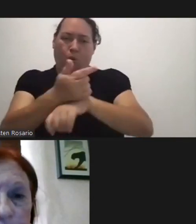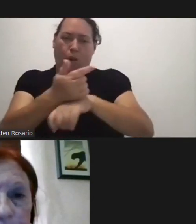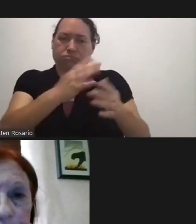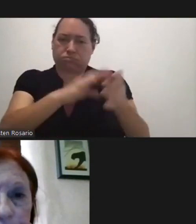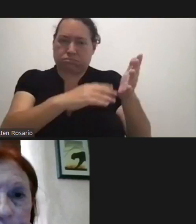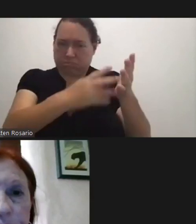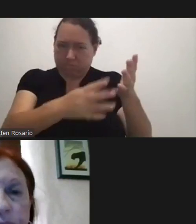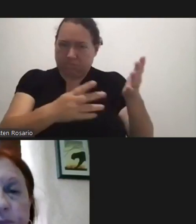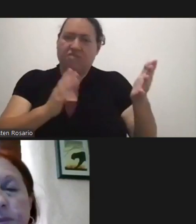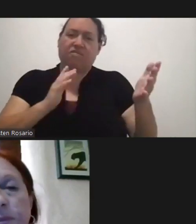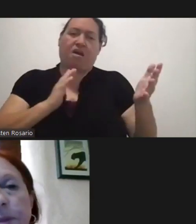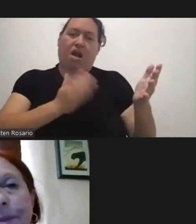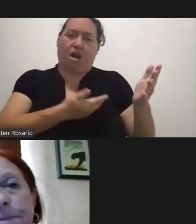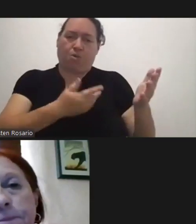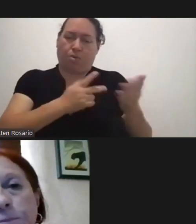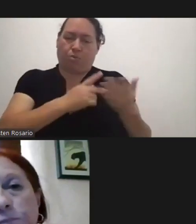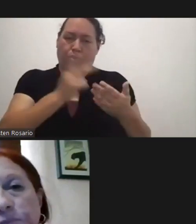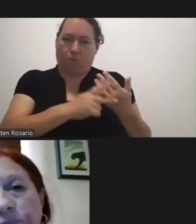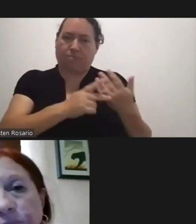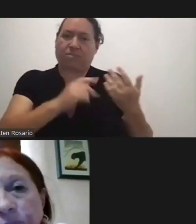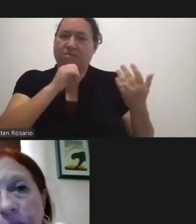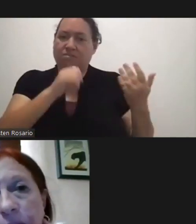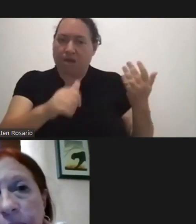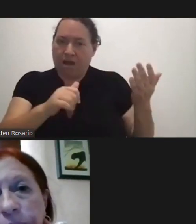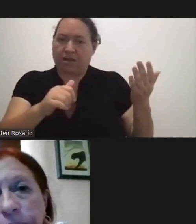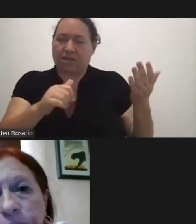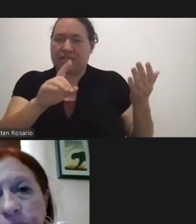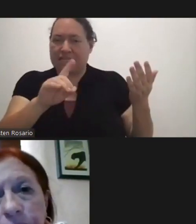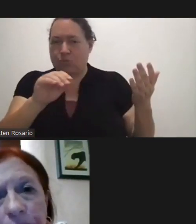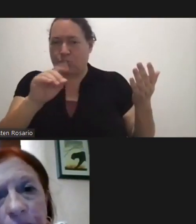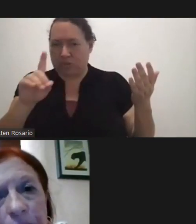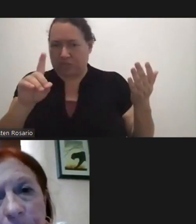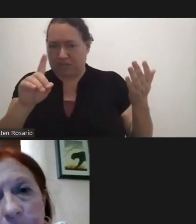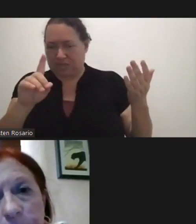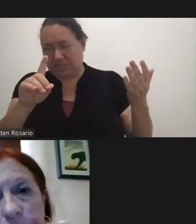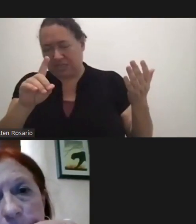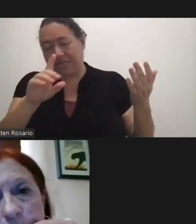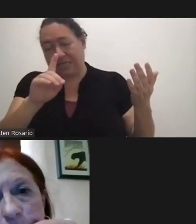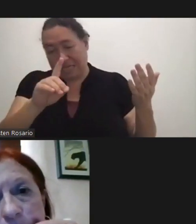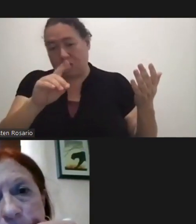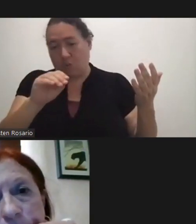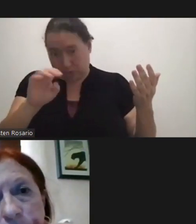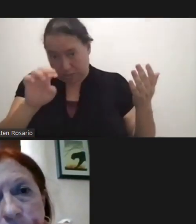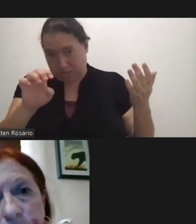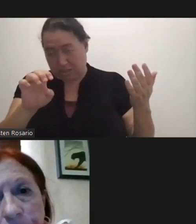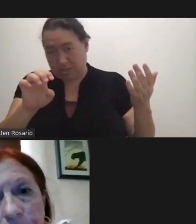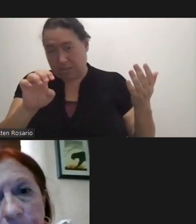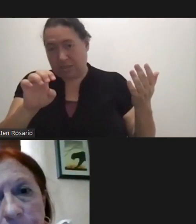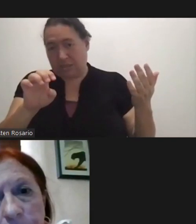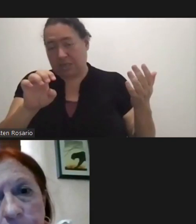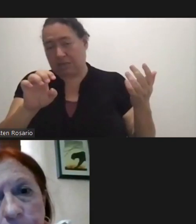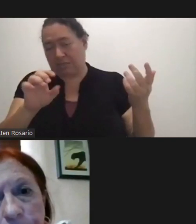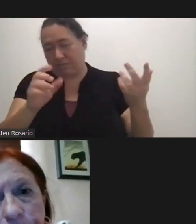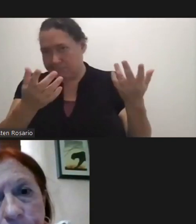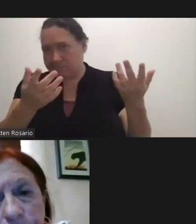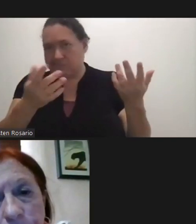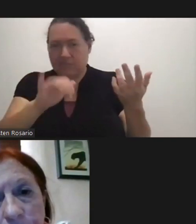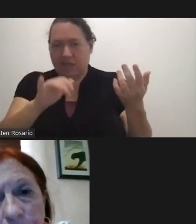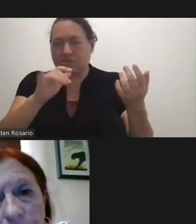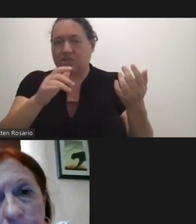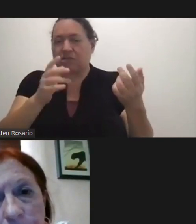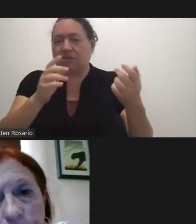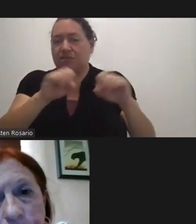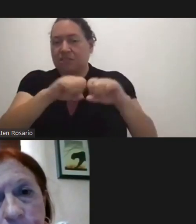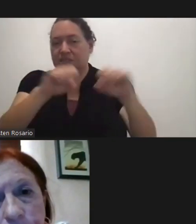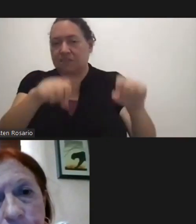Program So The Non DoD Persons So With That Being Said It's A System That An Official